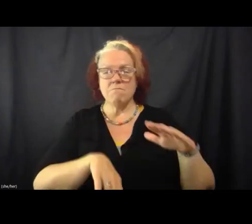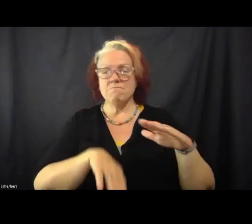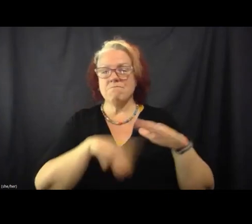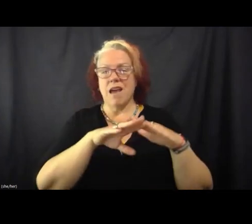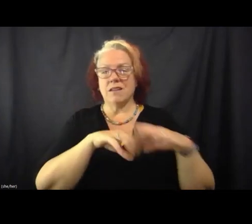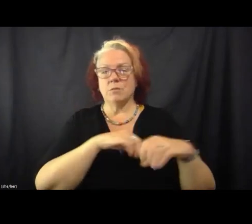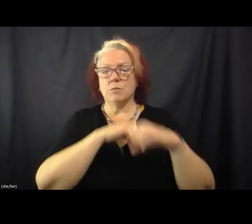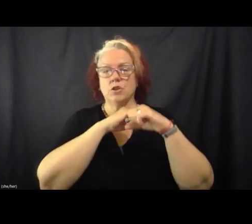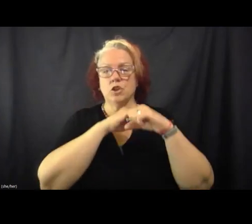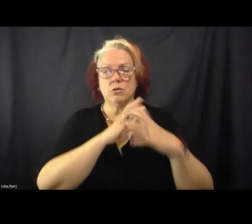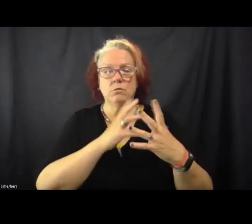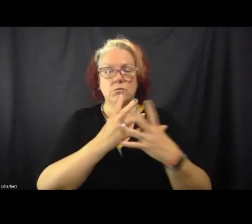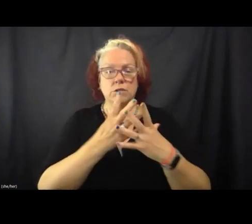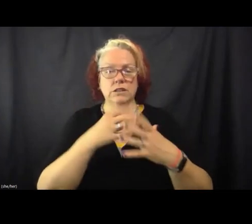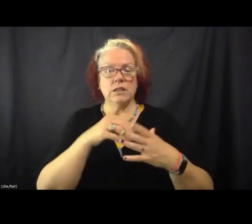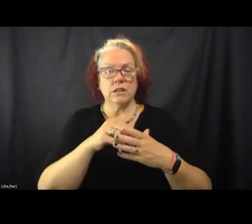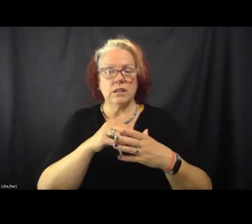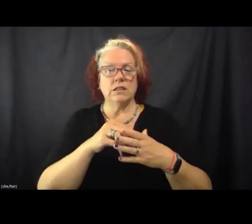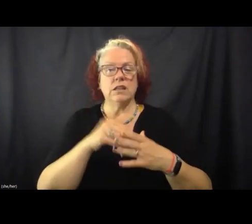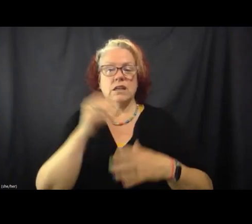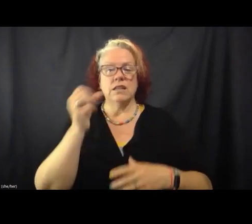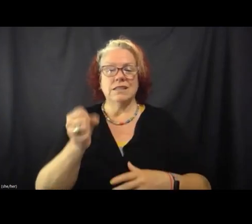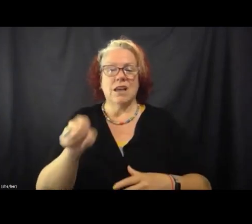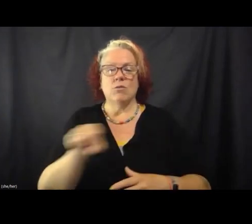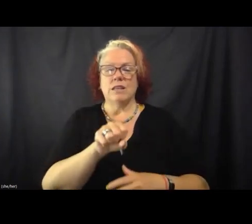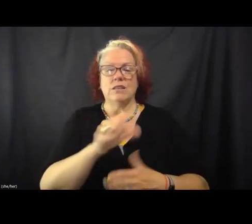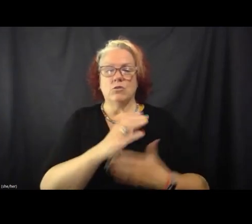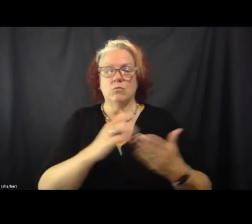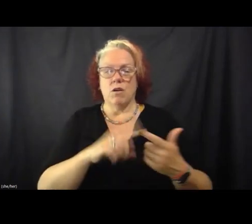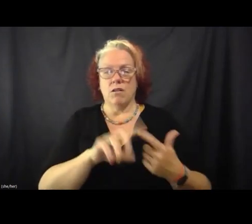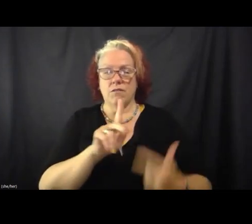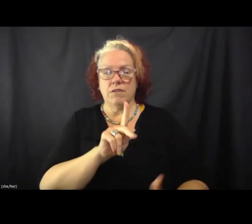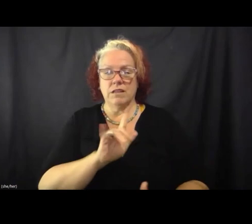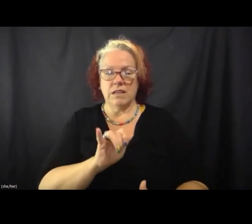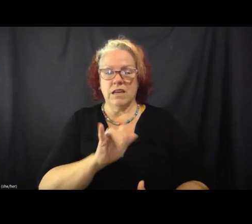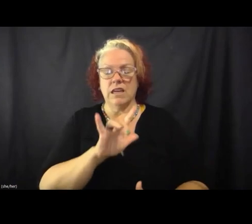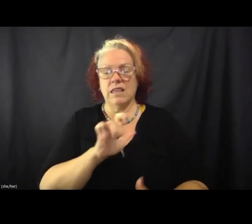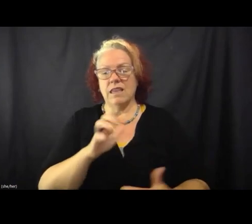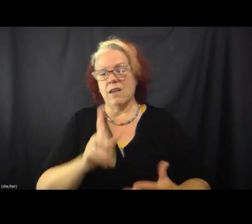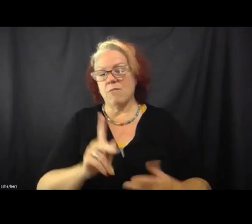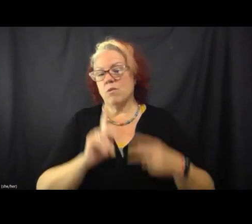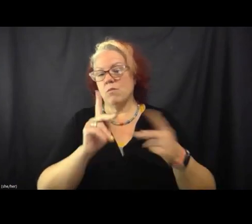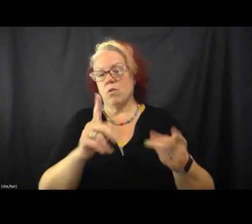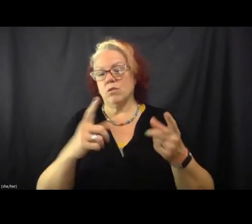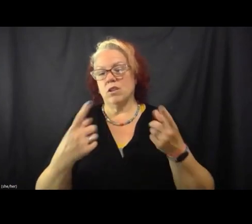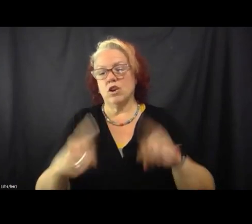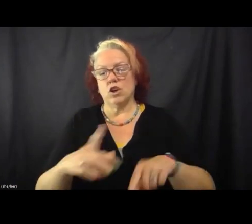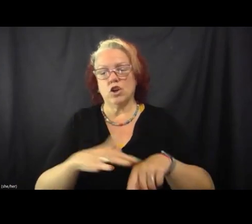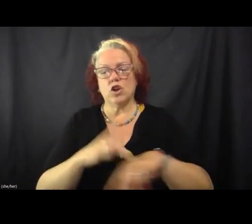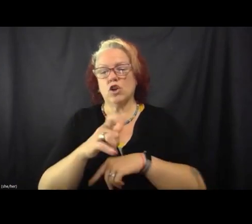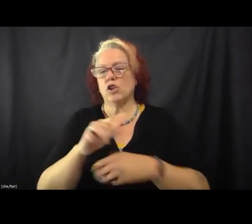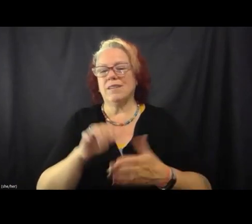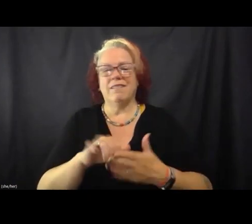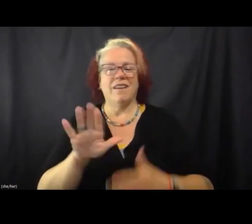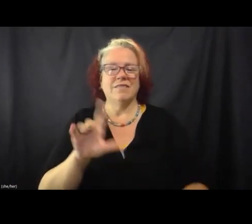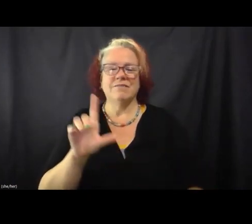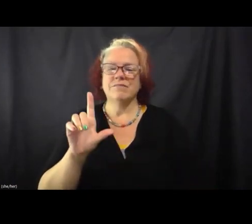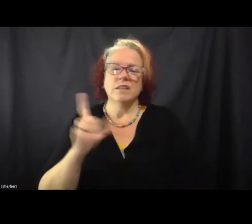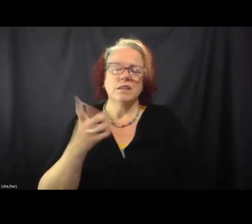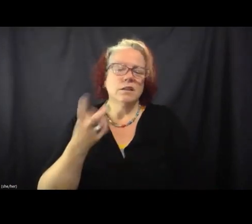the Southeastern part of Kentucky. That proposal occurred early, like in 2005